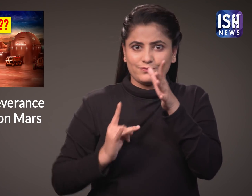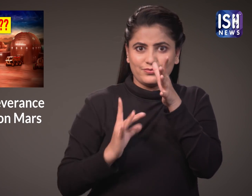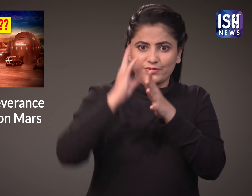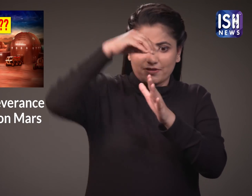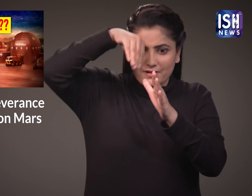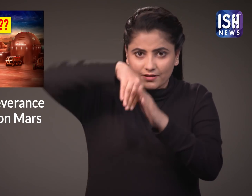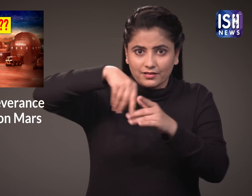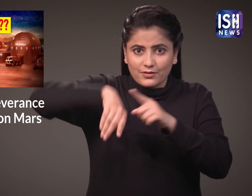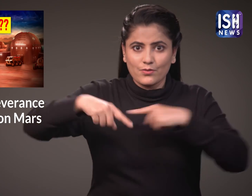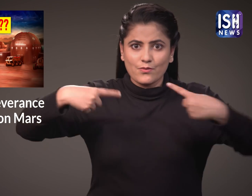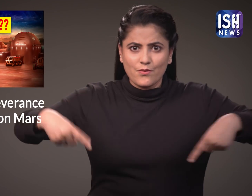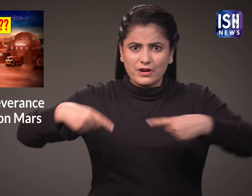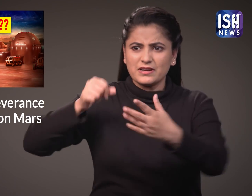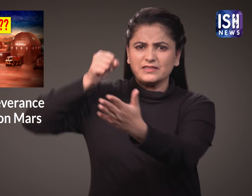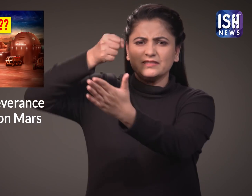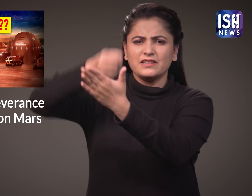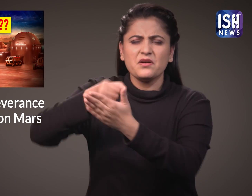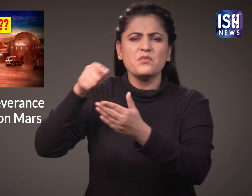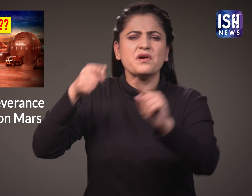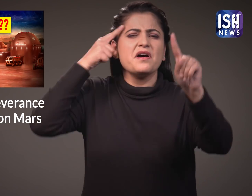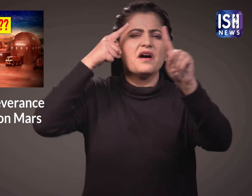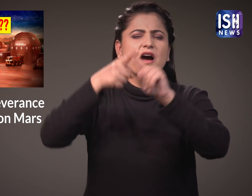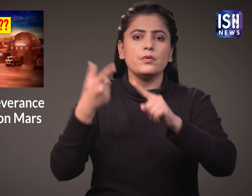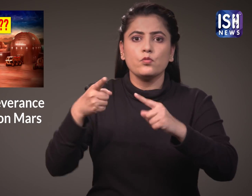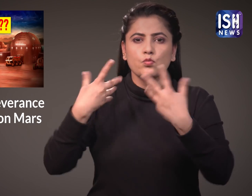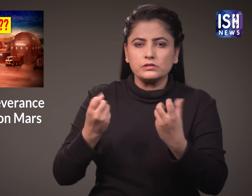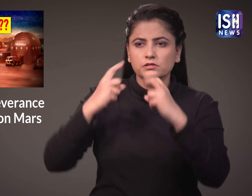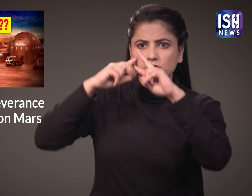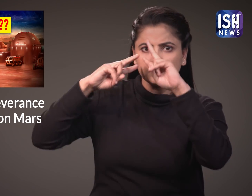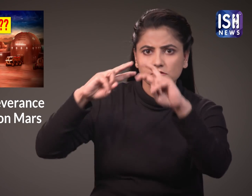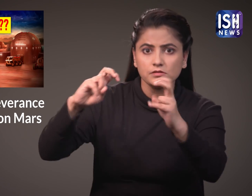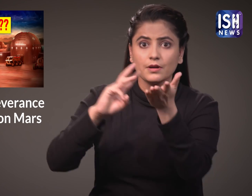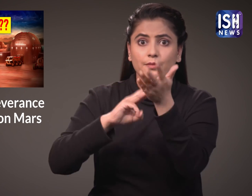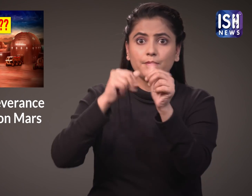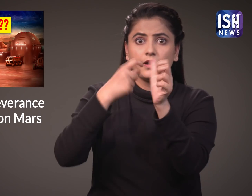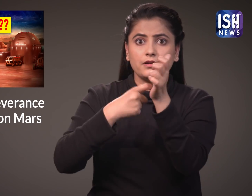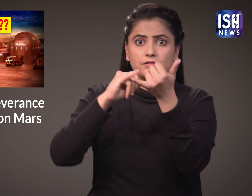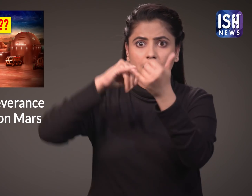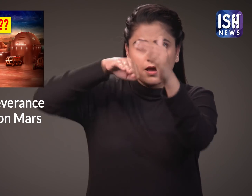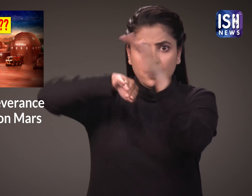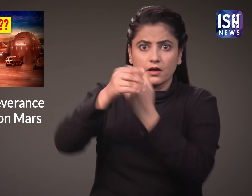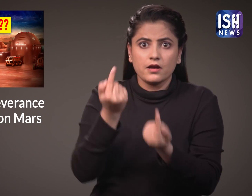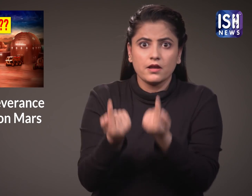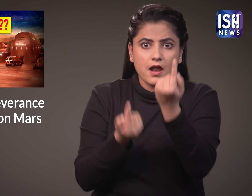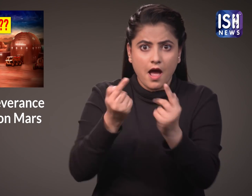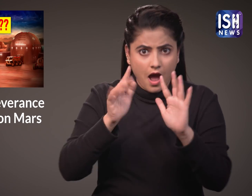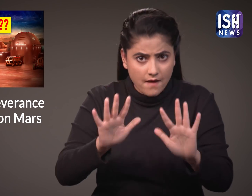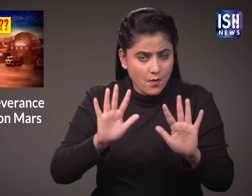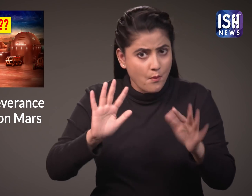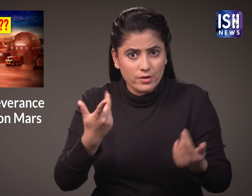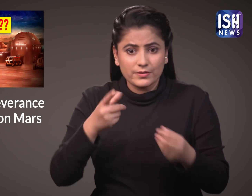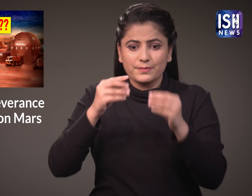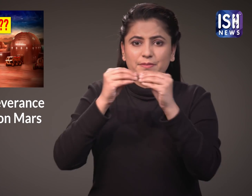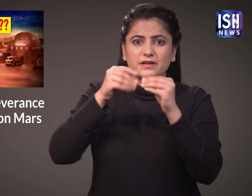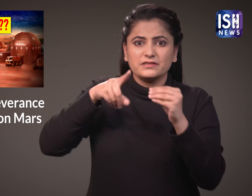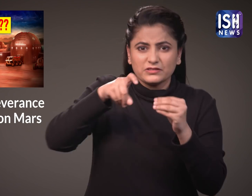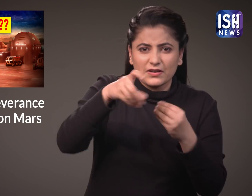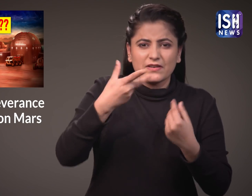signs of life in the form of plants, bacteria, virus